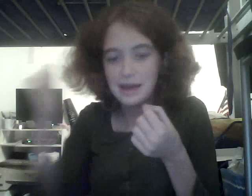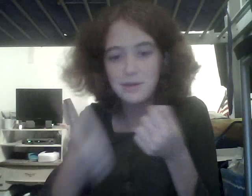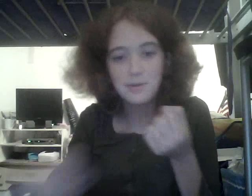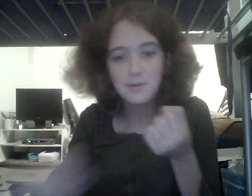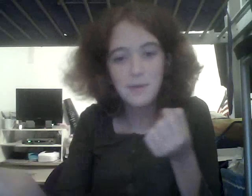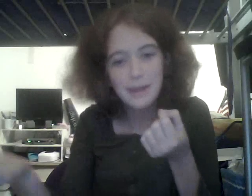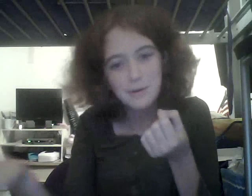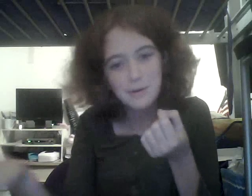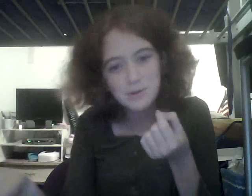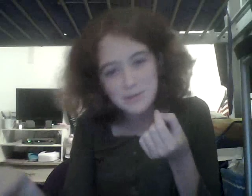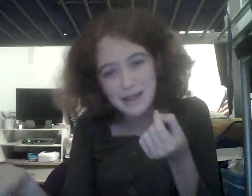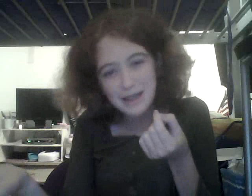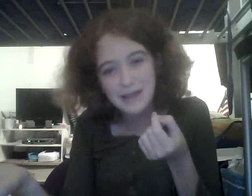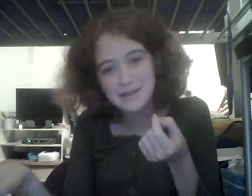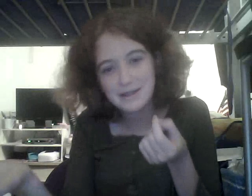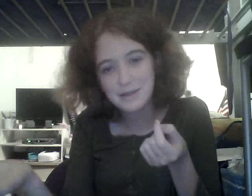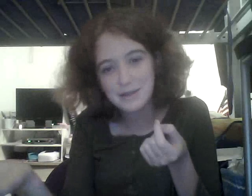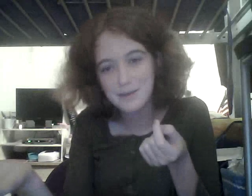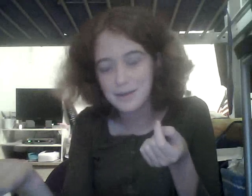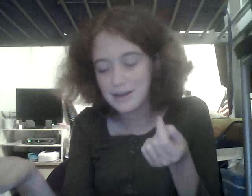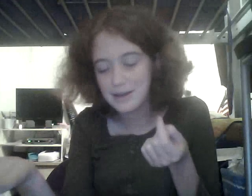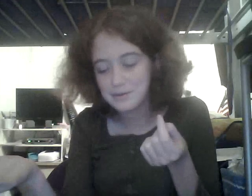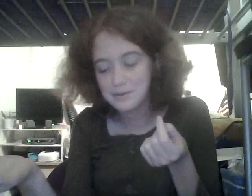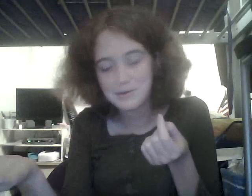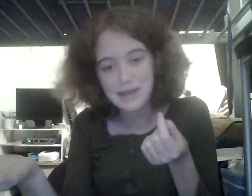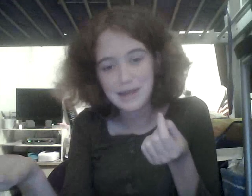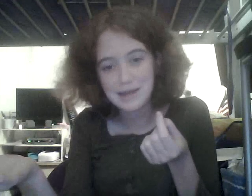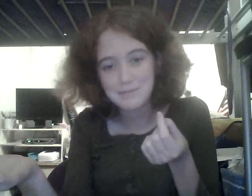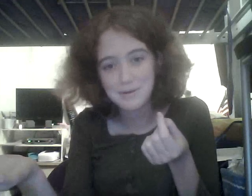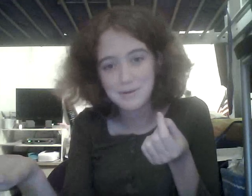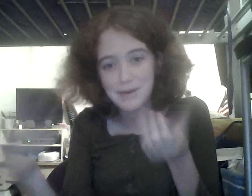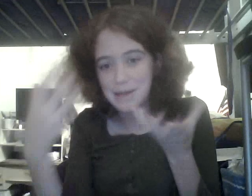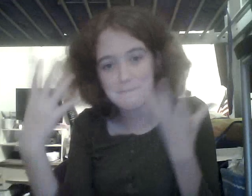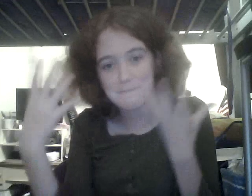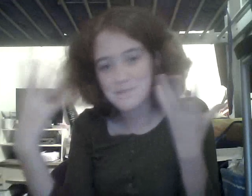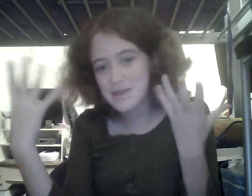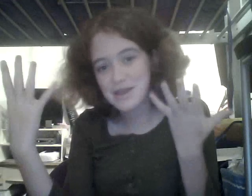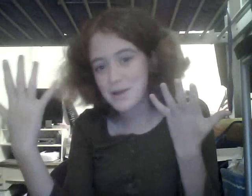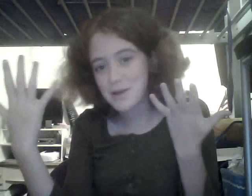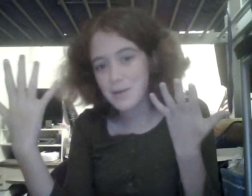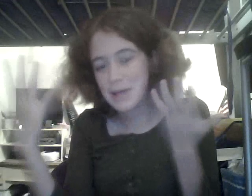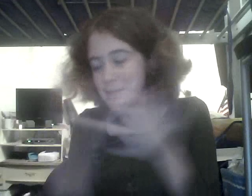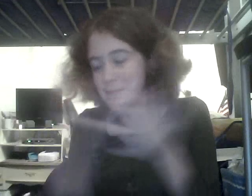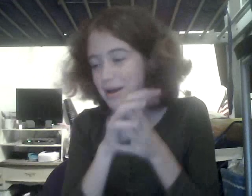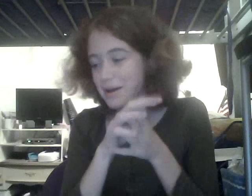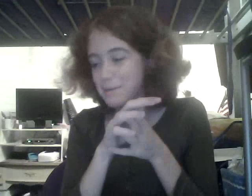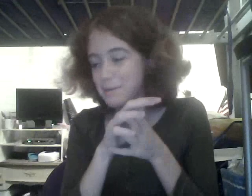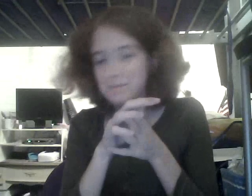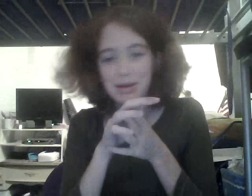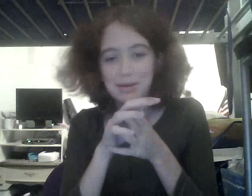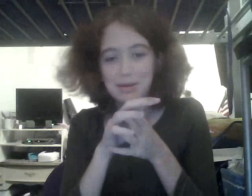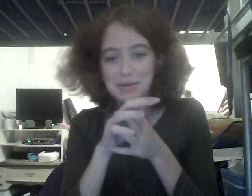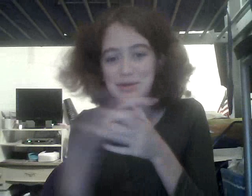don't know why that question was asked, as well. I don't understand, but okay. Okay. Um, not gonna question it.